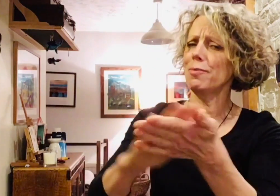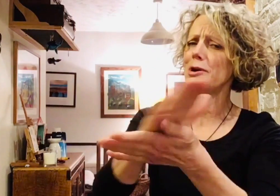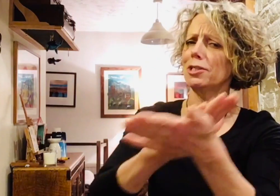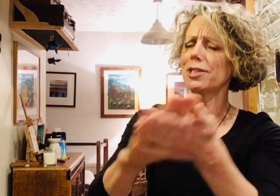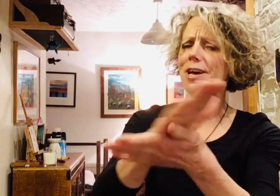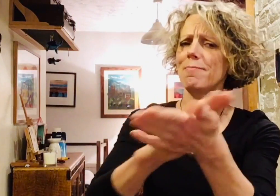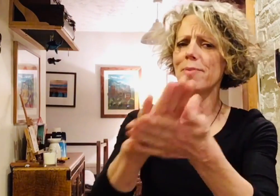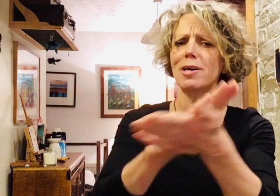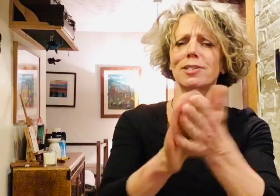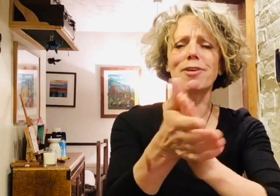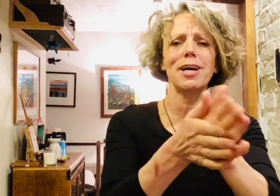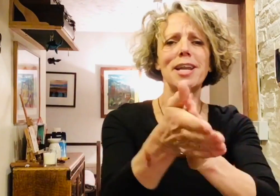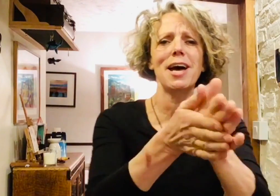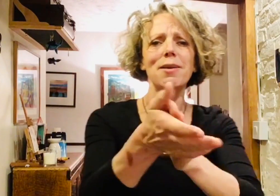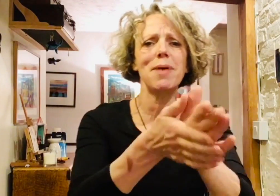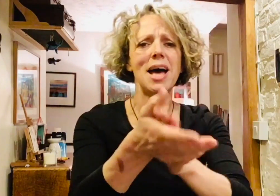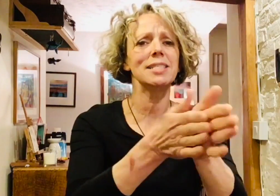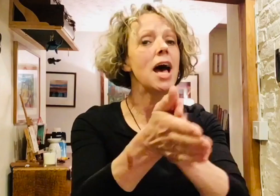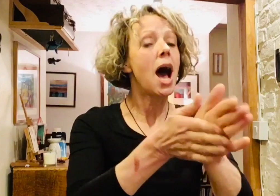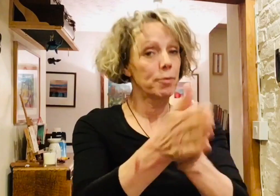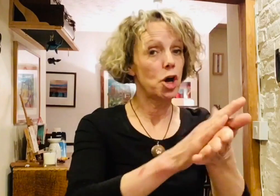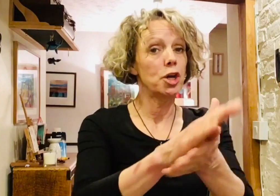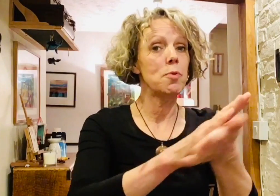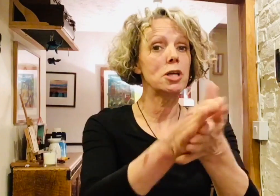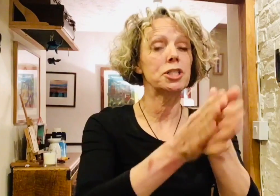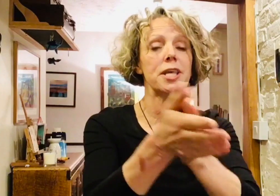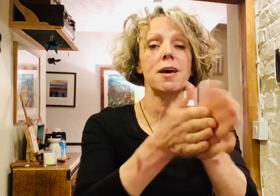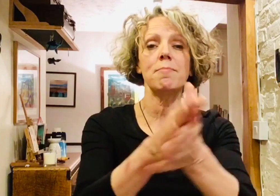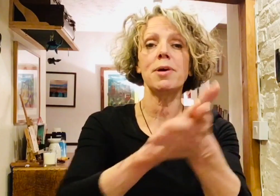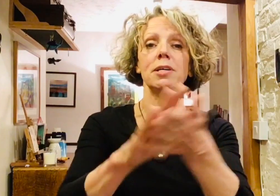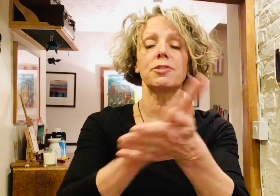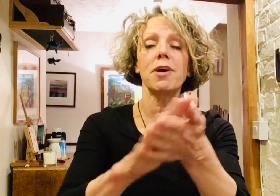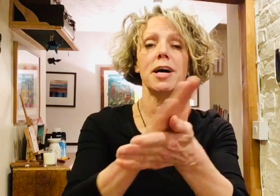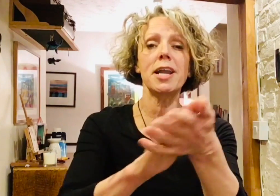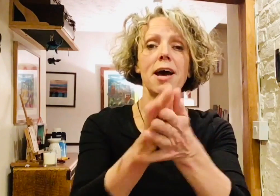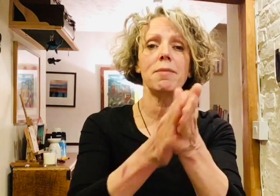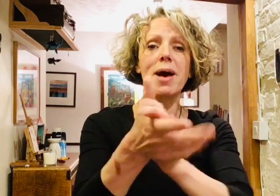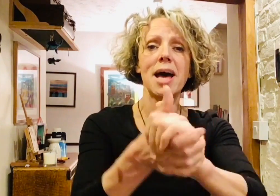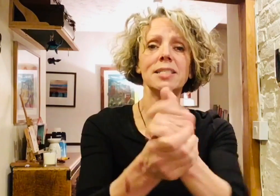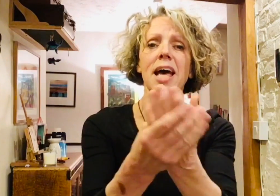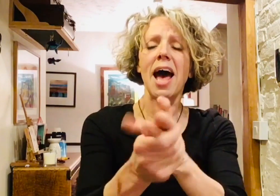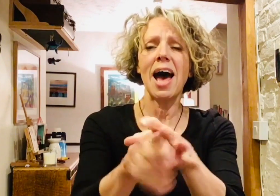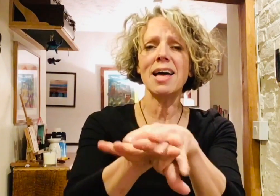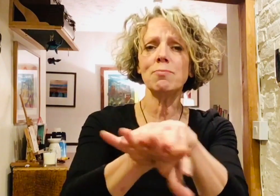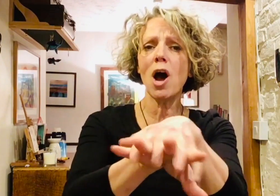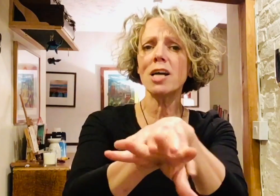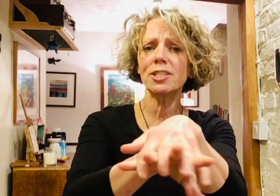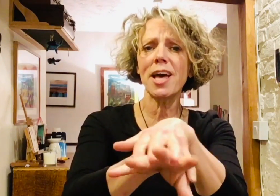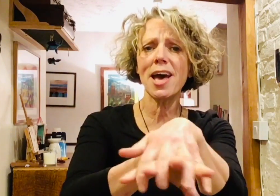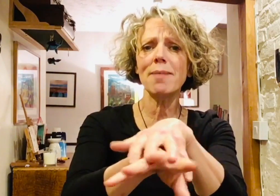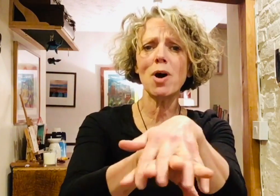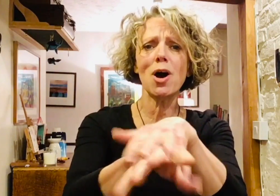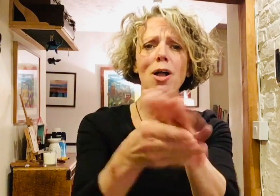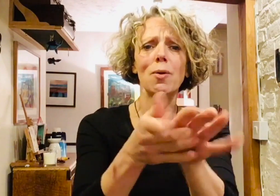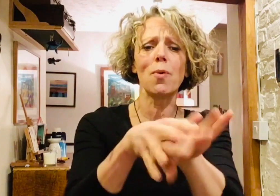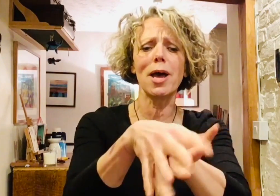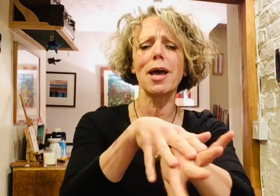wash them bugs right out of my hands. I'm gonna wash them bugs right out of my hands and wash them all away.